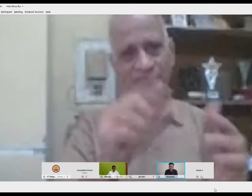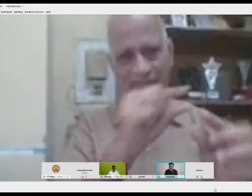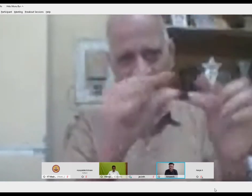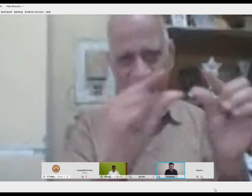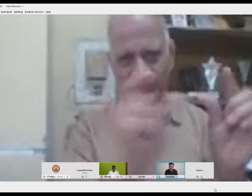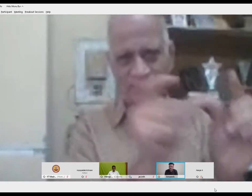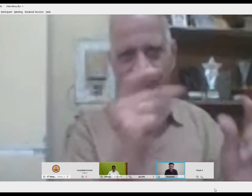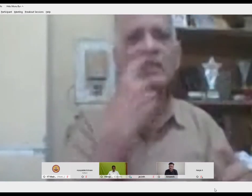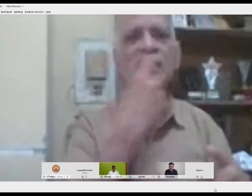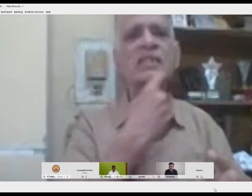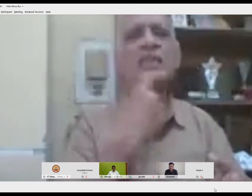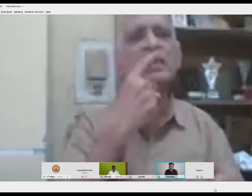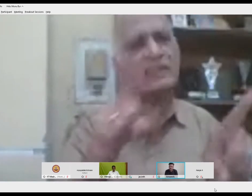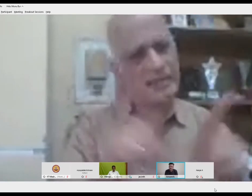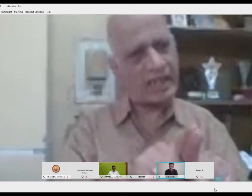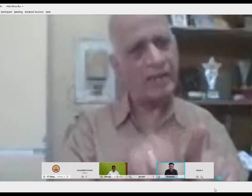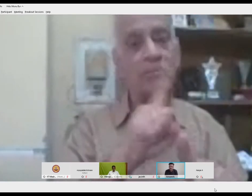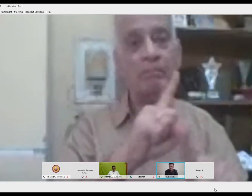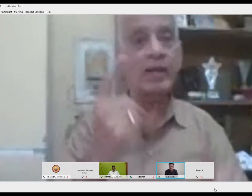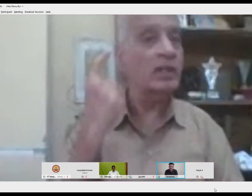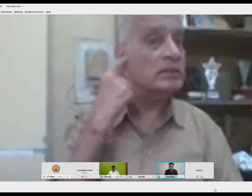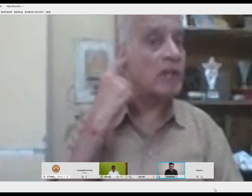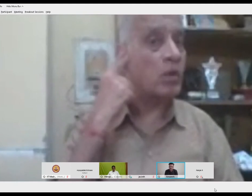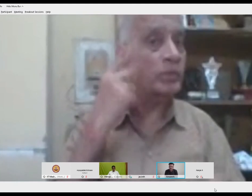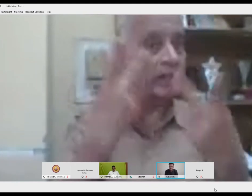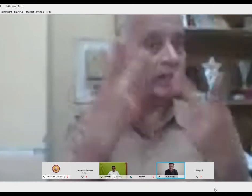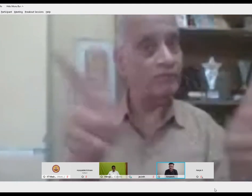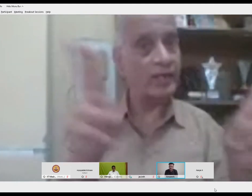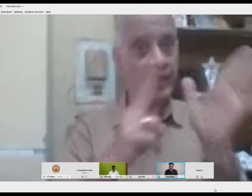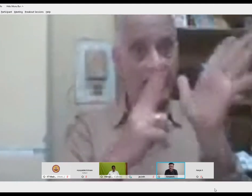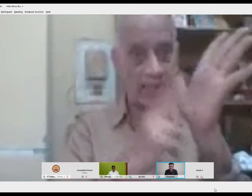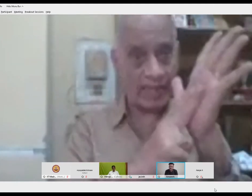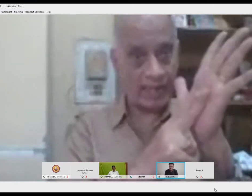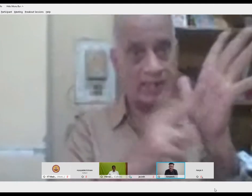so words like these the lip movements are the same